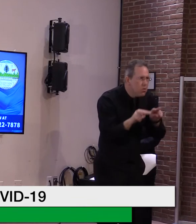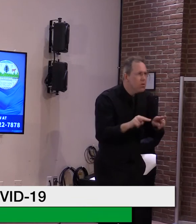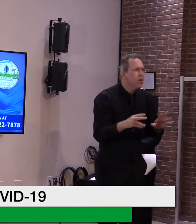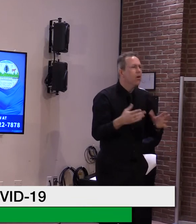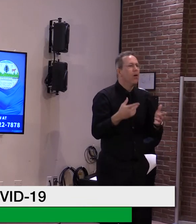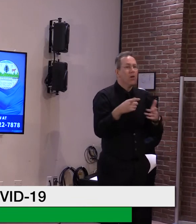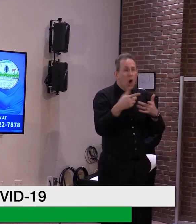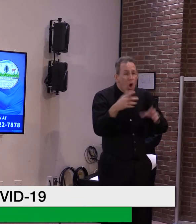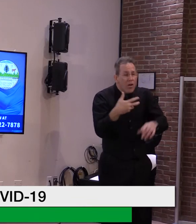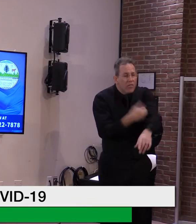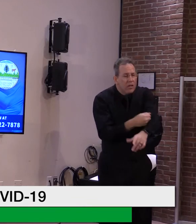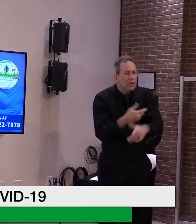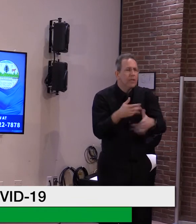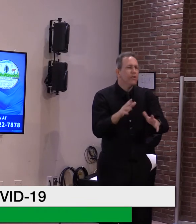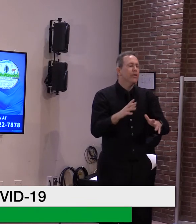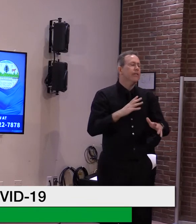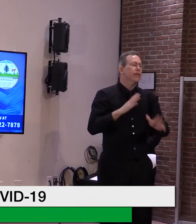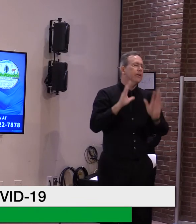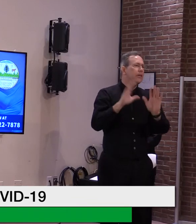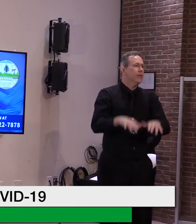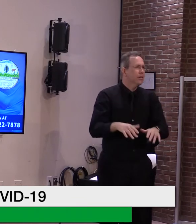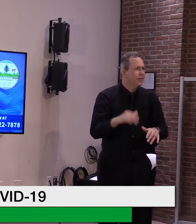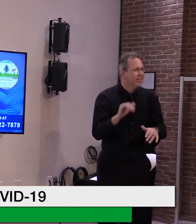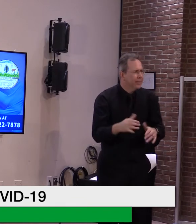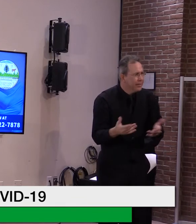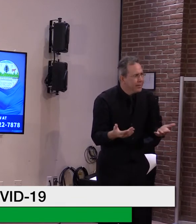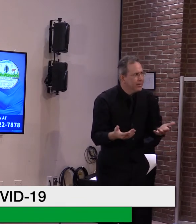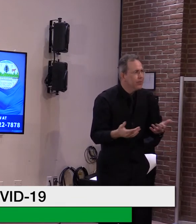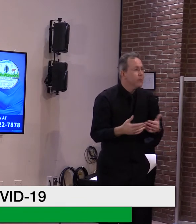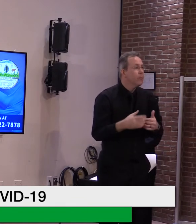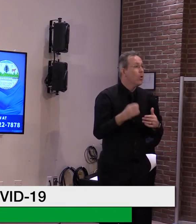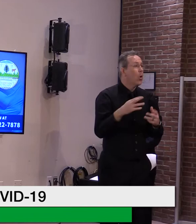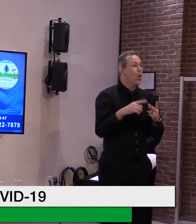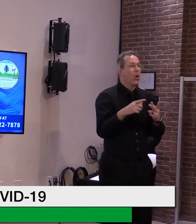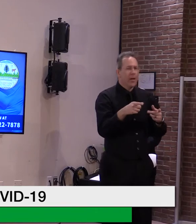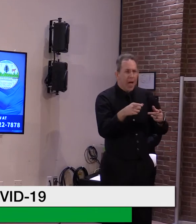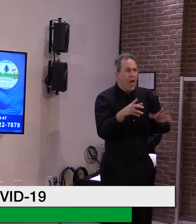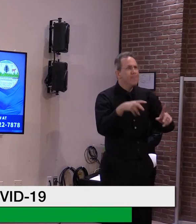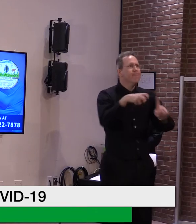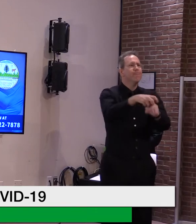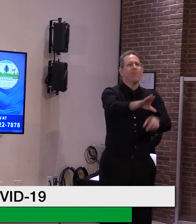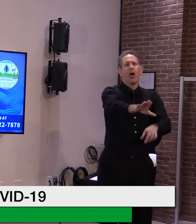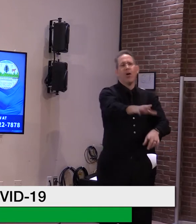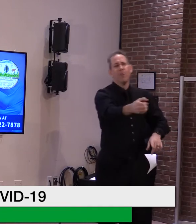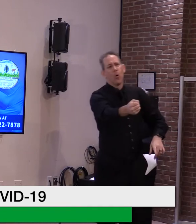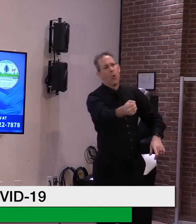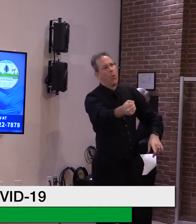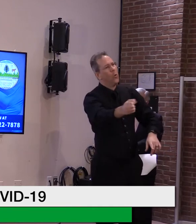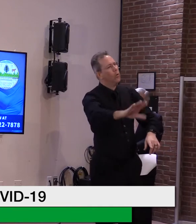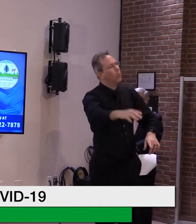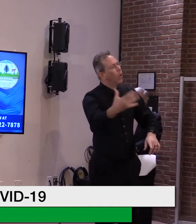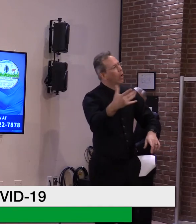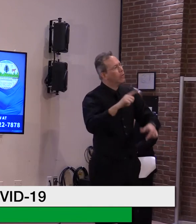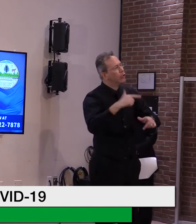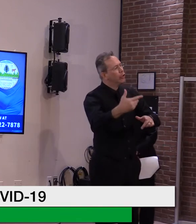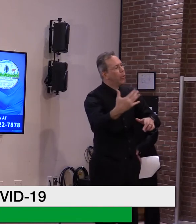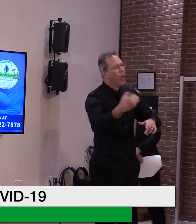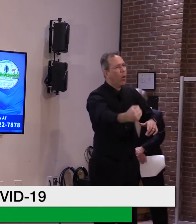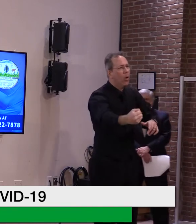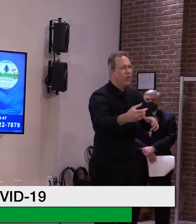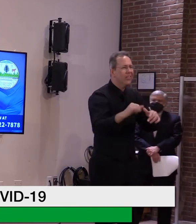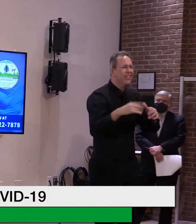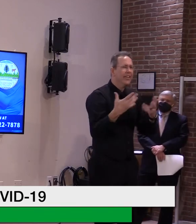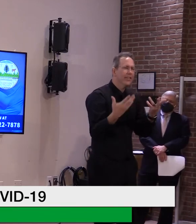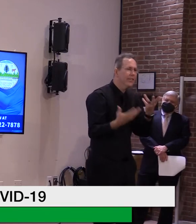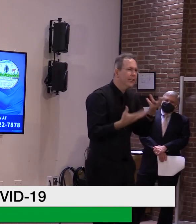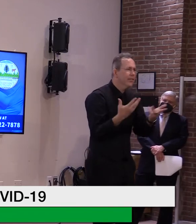will continue and we want to, we don't want to slow that up. Uh, we don't want the, uh, the perfect to be the enemy of the good here. Uh, we want